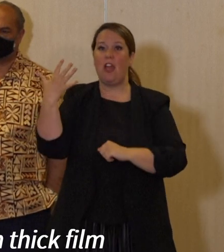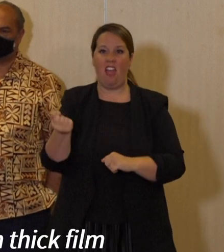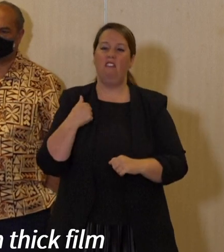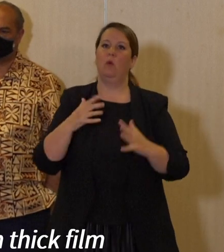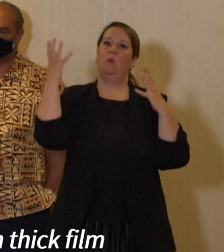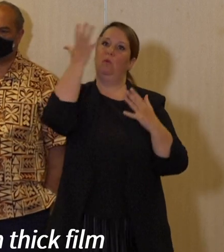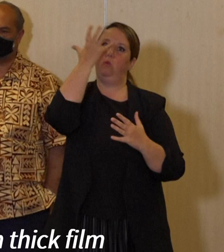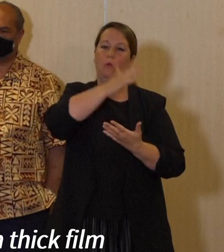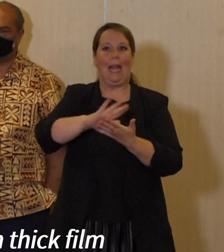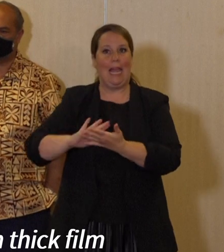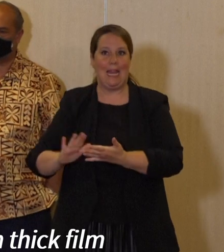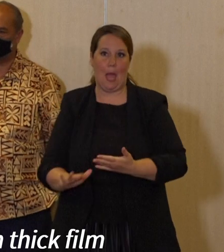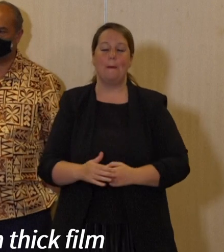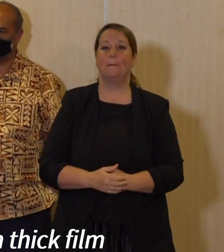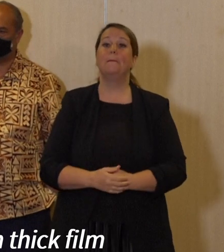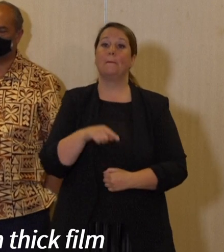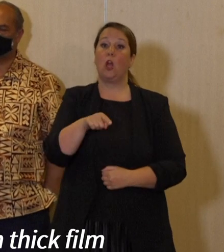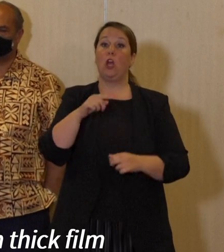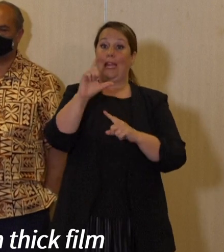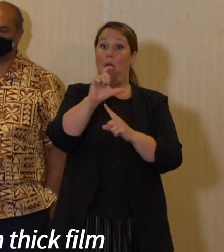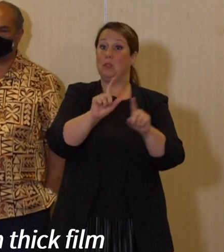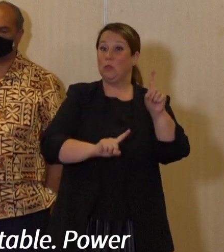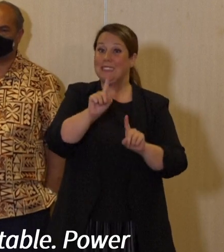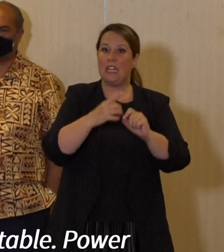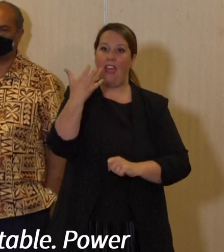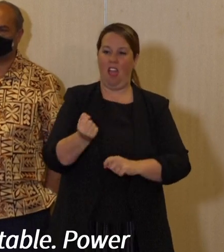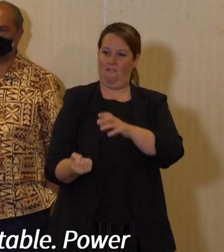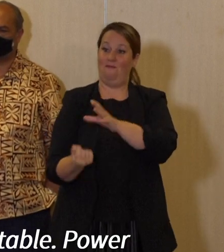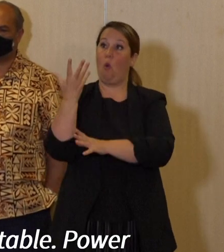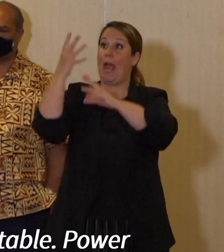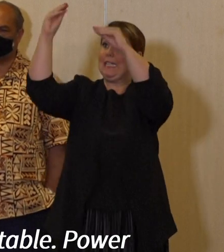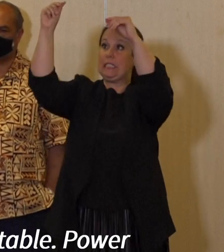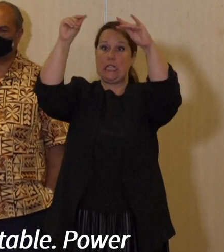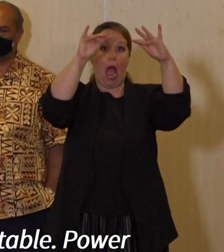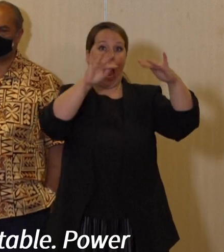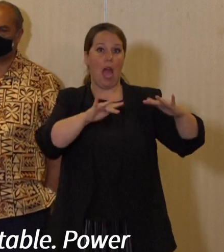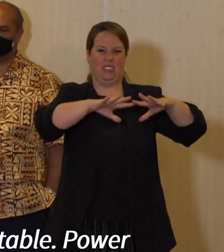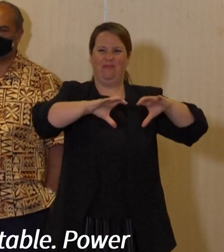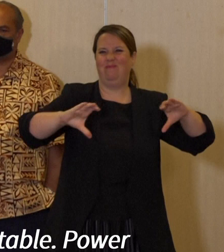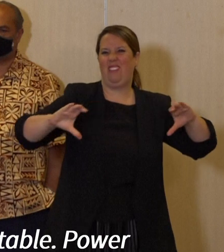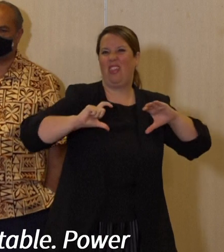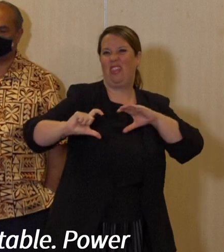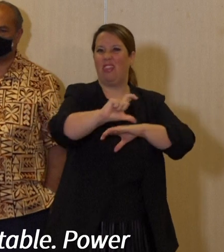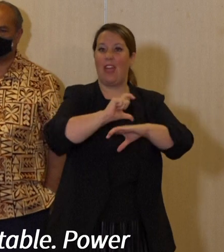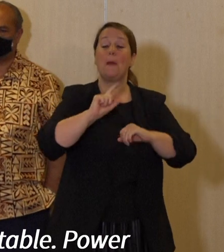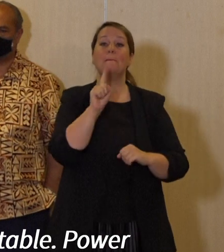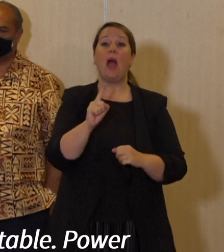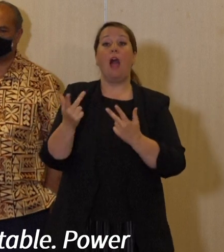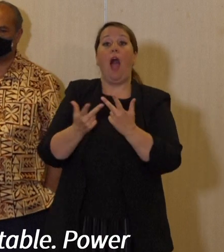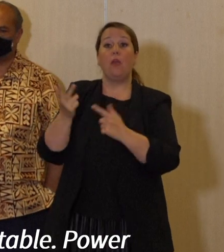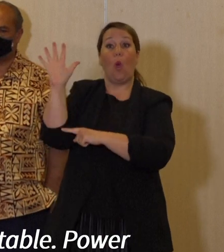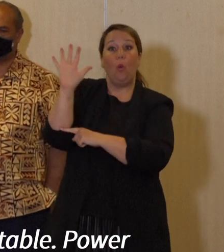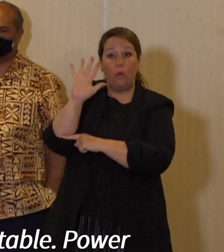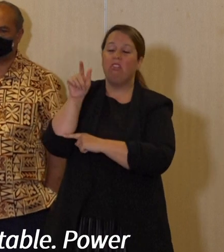is covered in thick film of volcanic dust, but otherwise conditions are calm and stable. Power has been